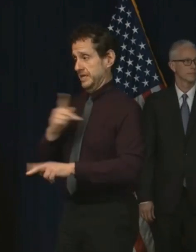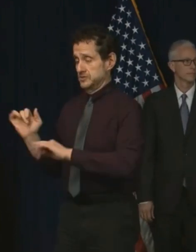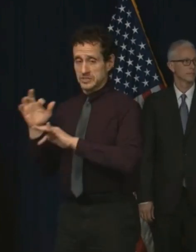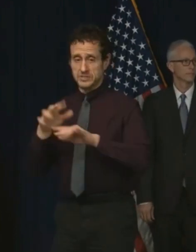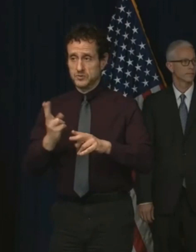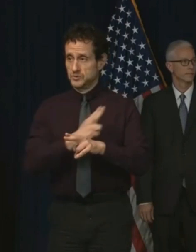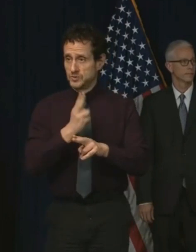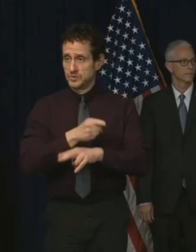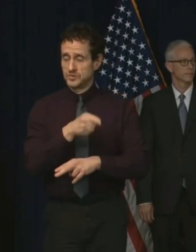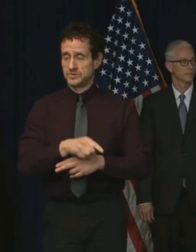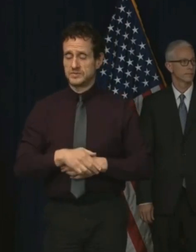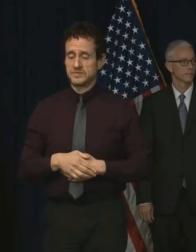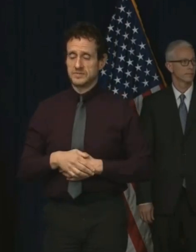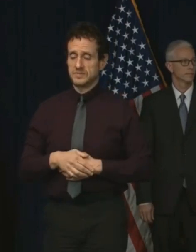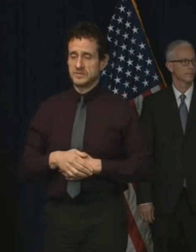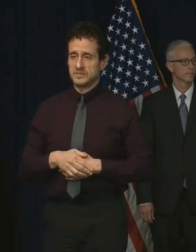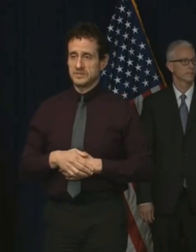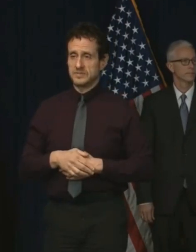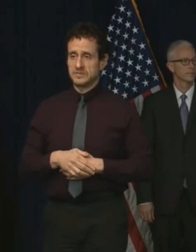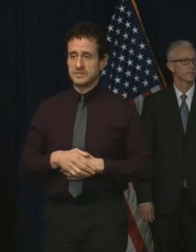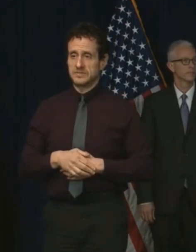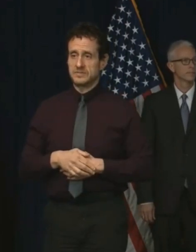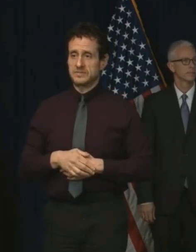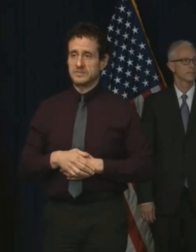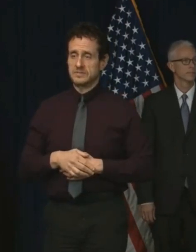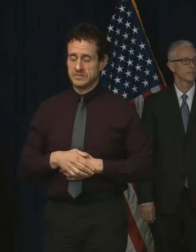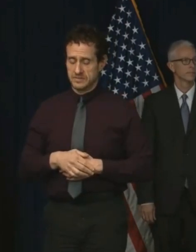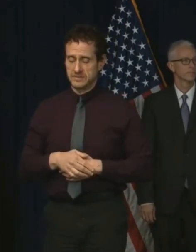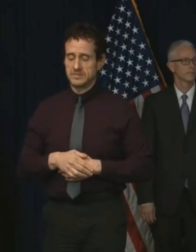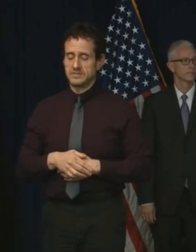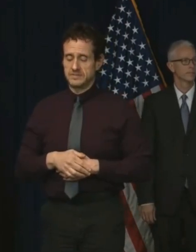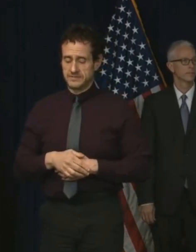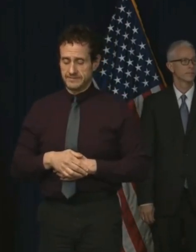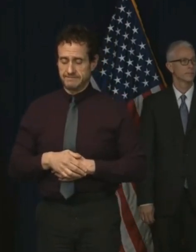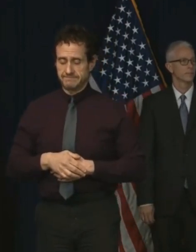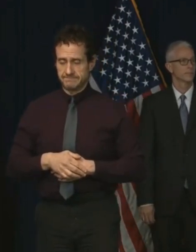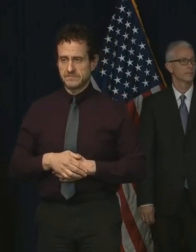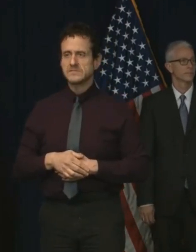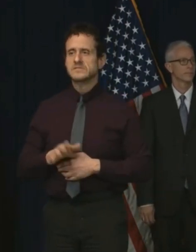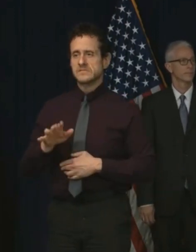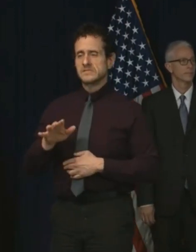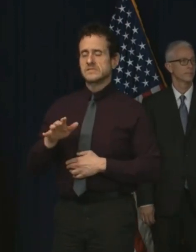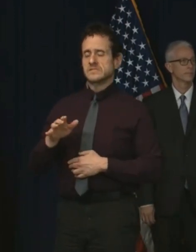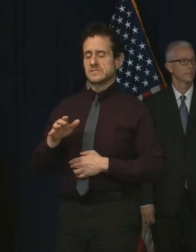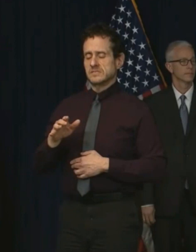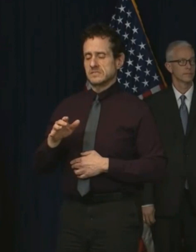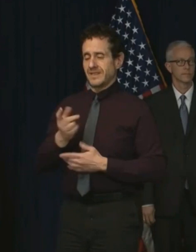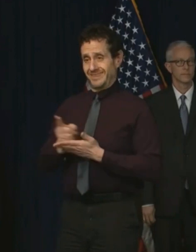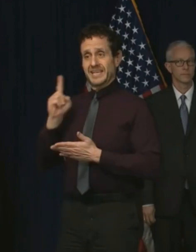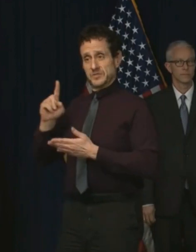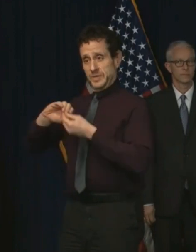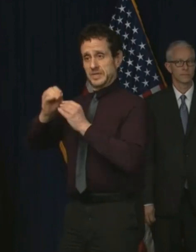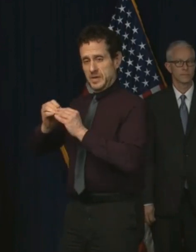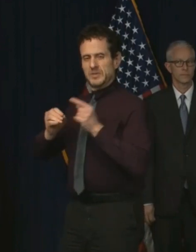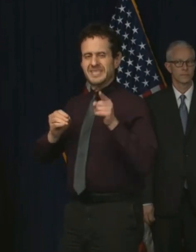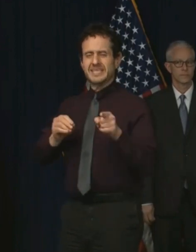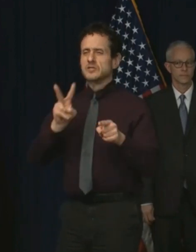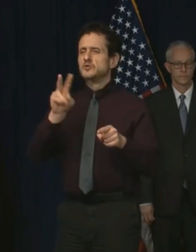a two percentage point decrease from the moment in time numbers that I ran you through last week.